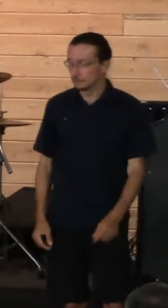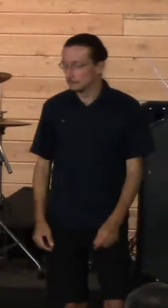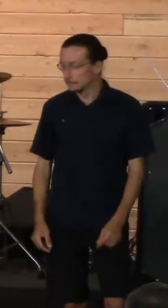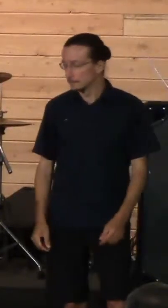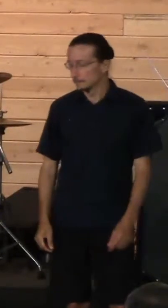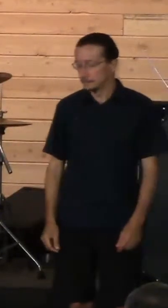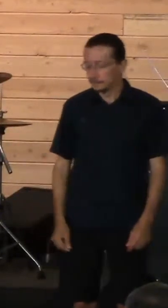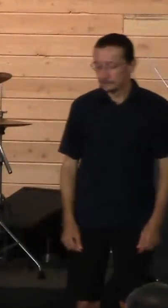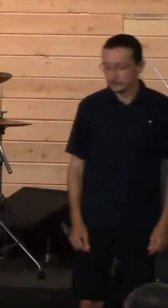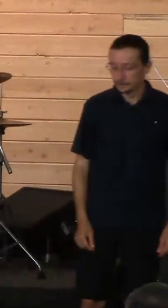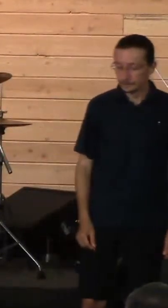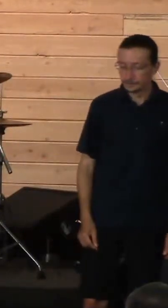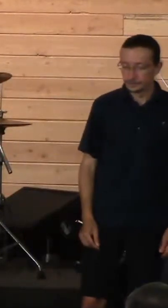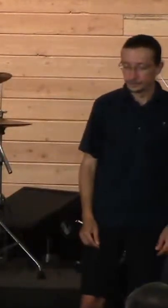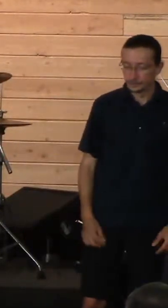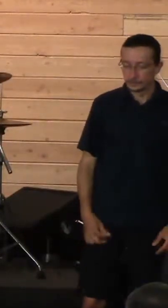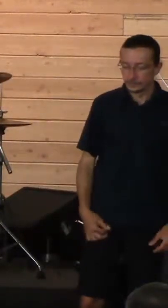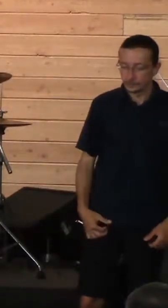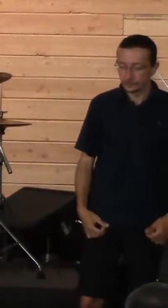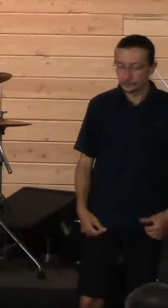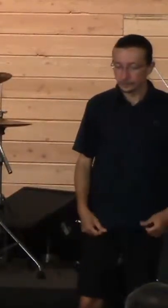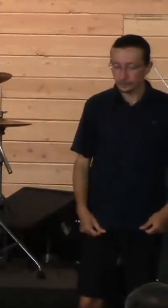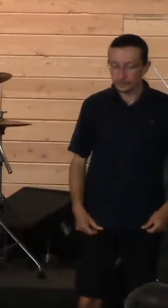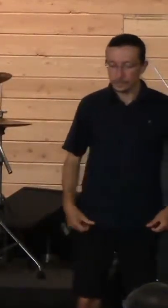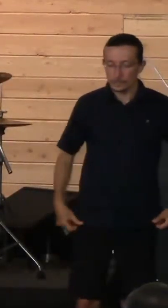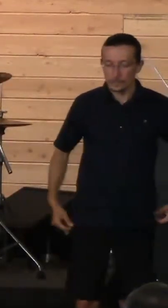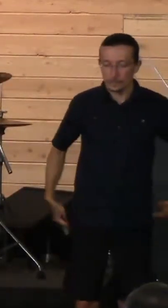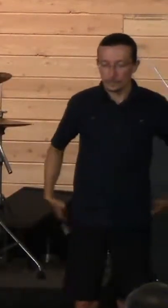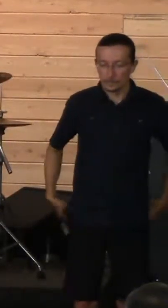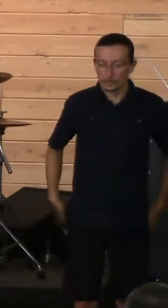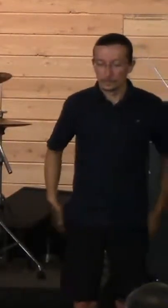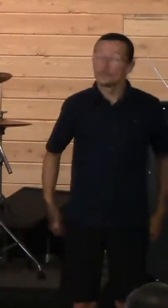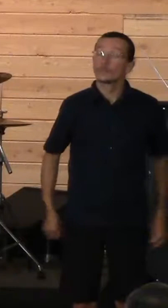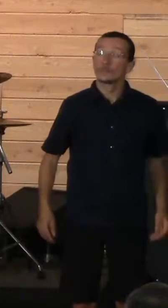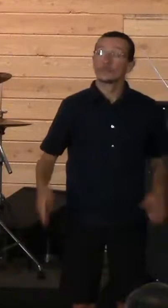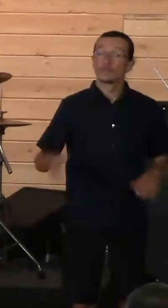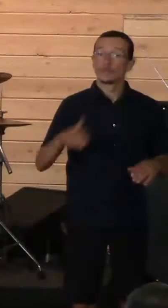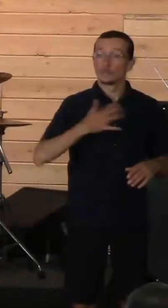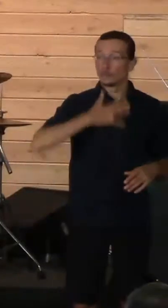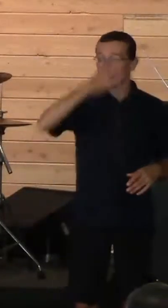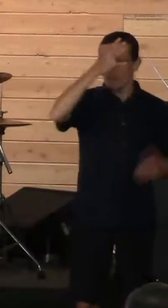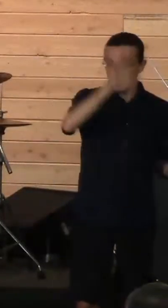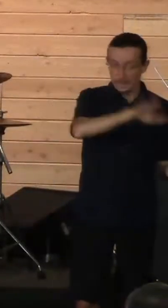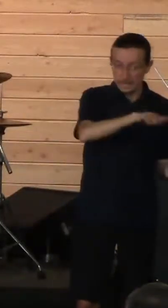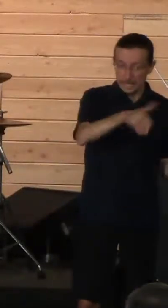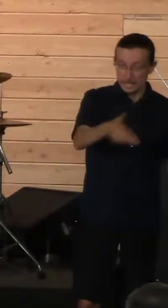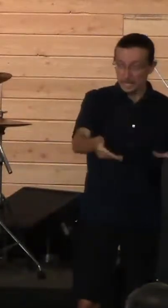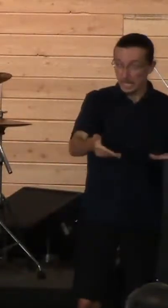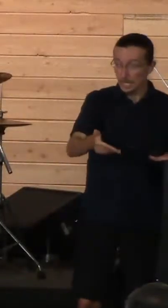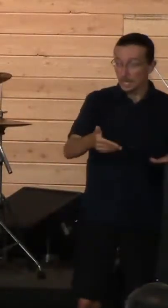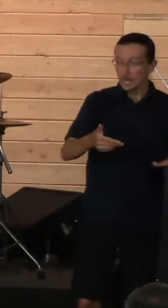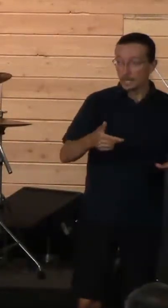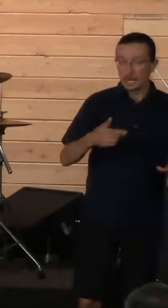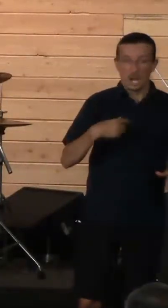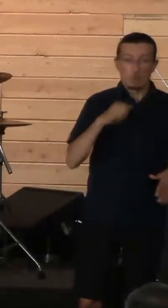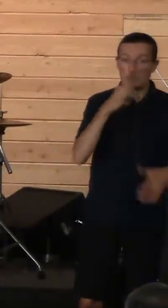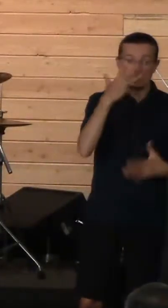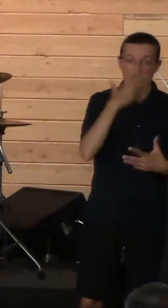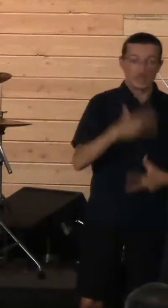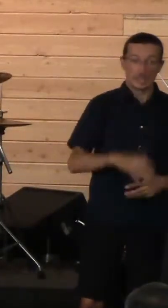There's this weird thing that I wasn't really sad after my dad died because I had so much bitterness in my heart.